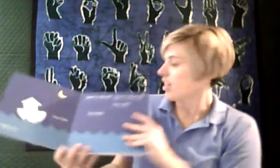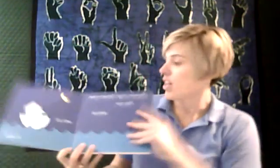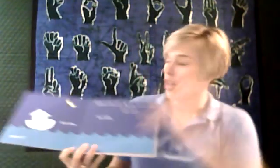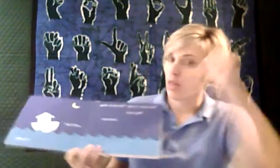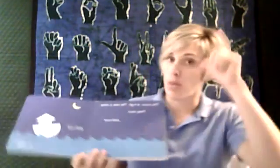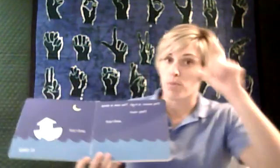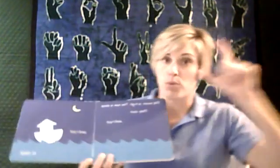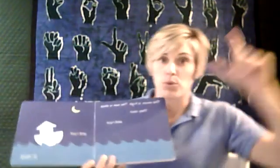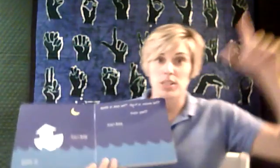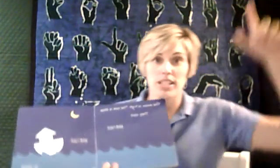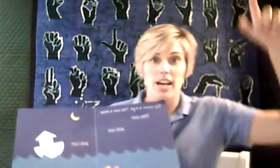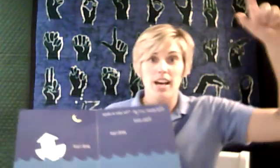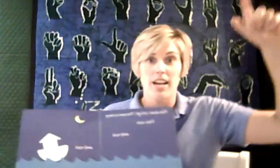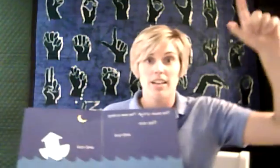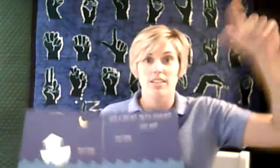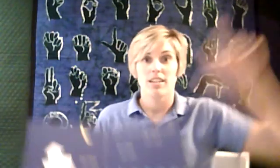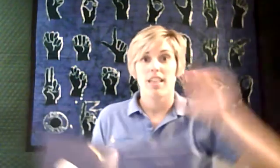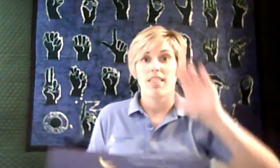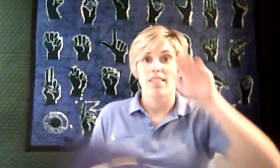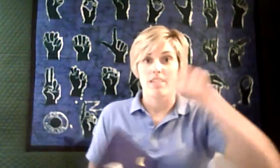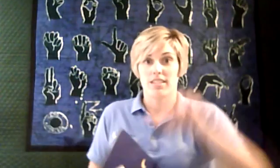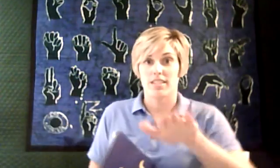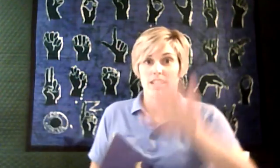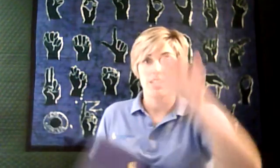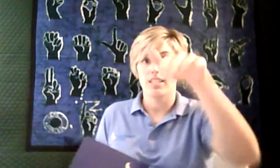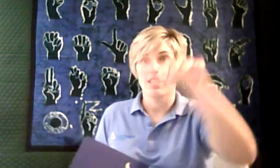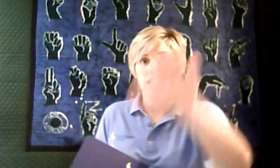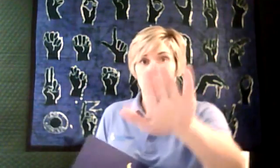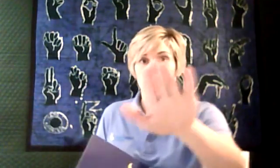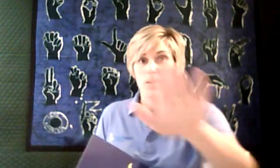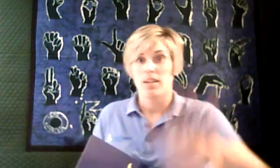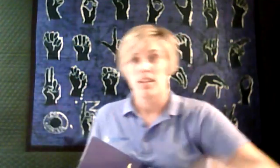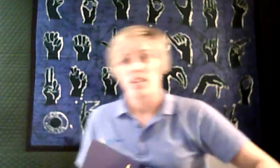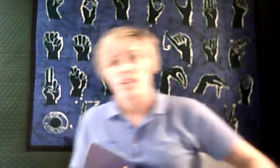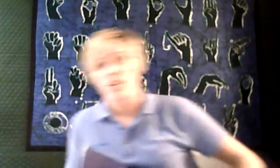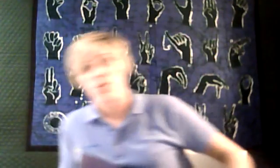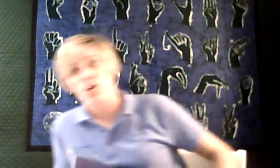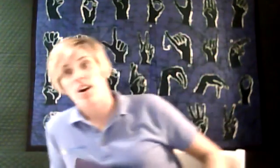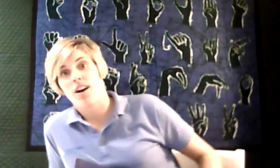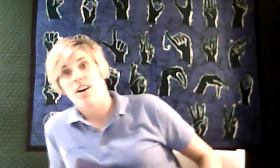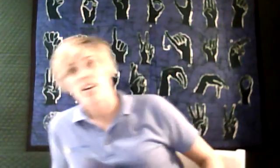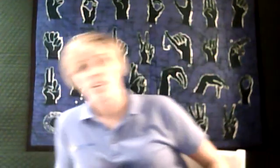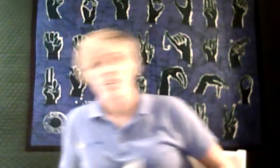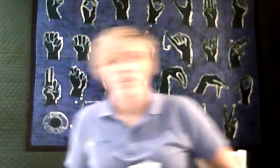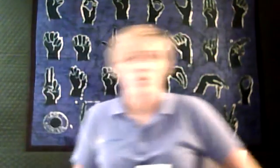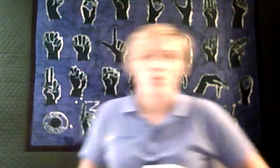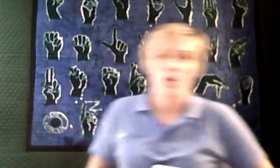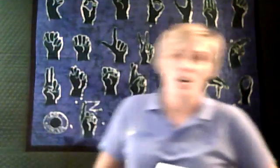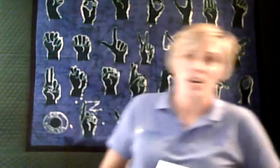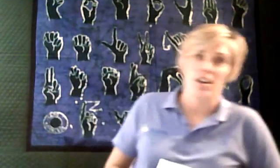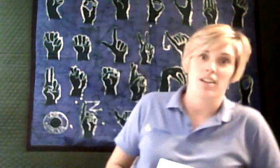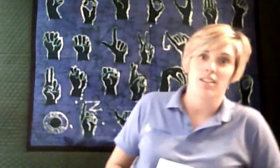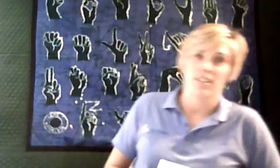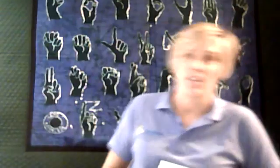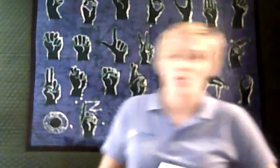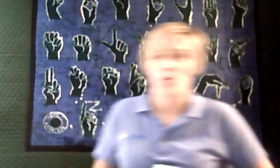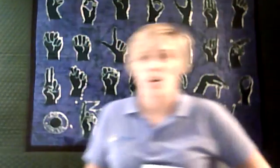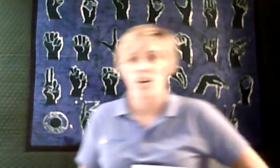The moon is high. The sea is deep. They rock and rock and rock